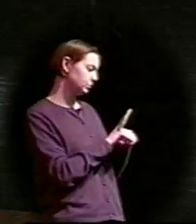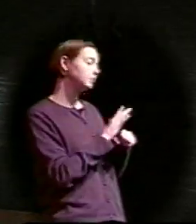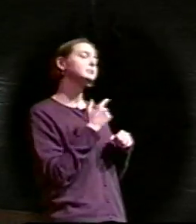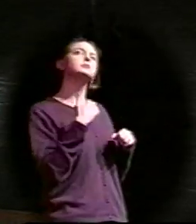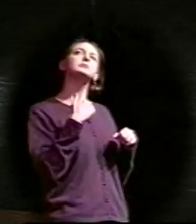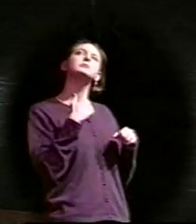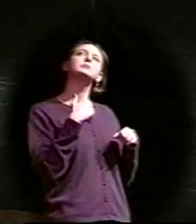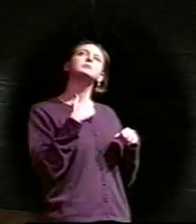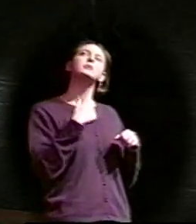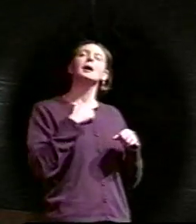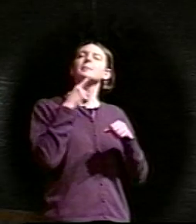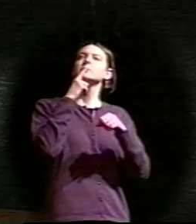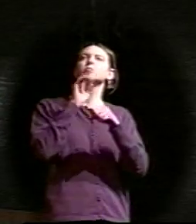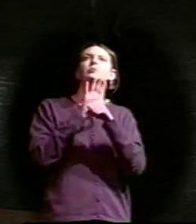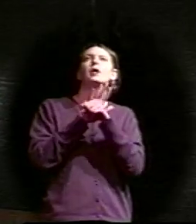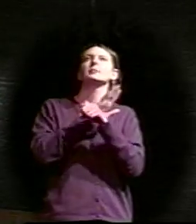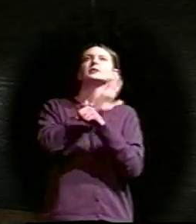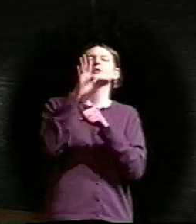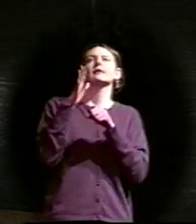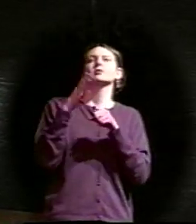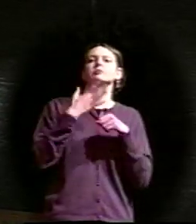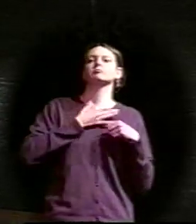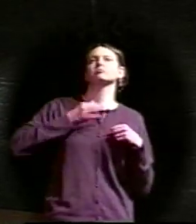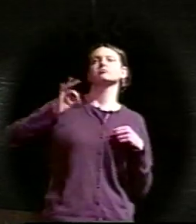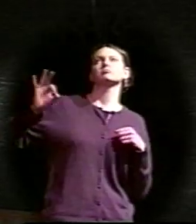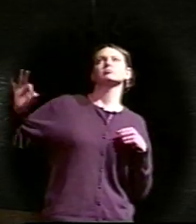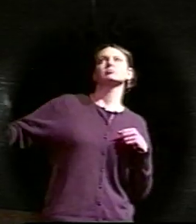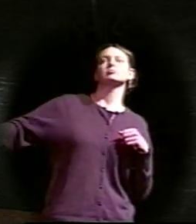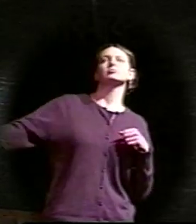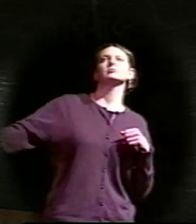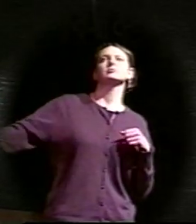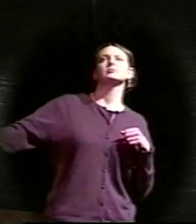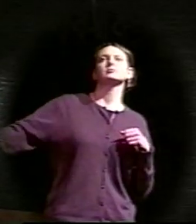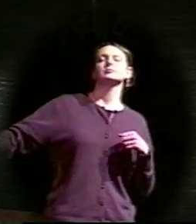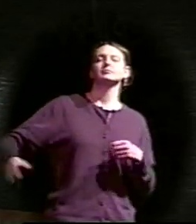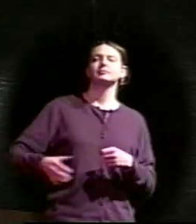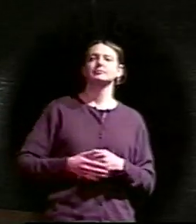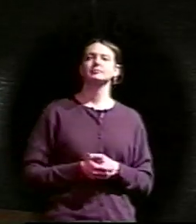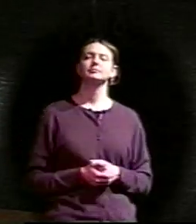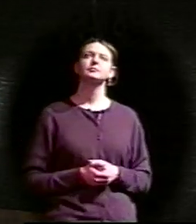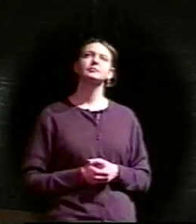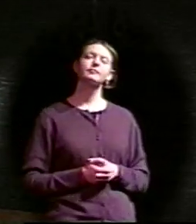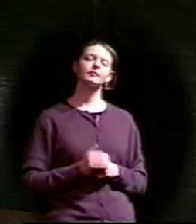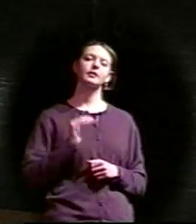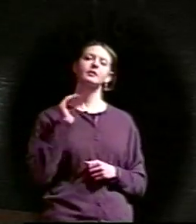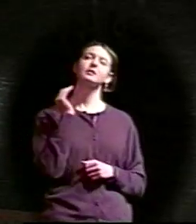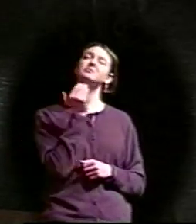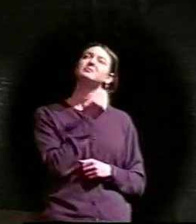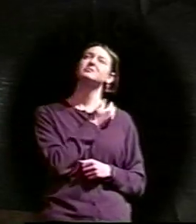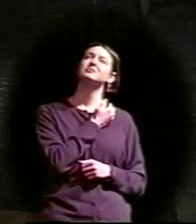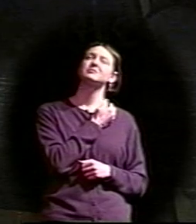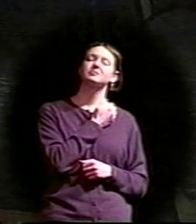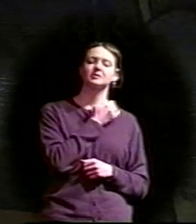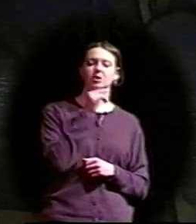it part. Lonely orphans in our childhood with no one to love besides,